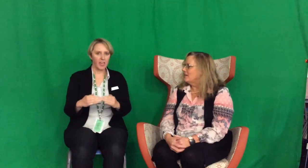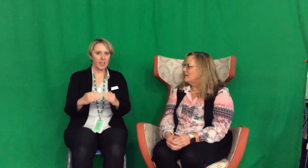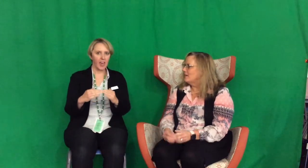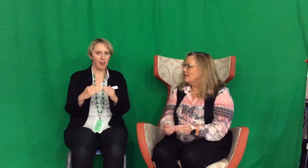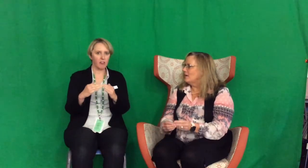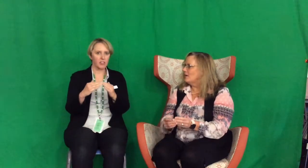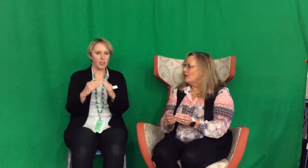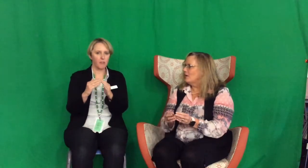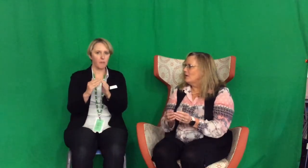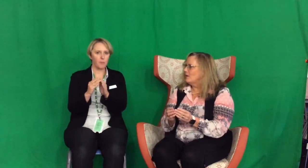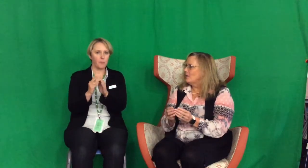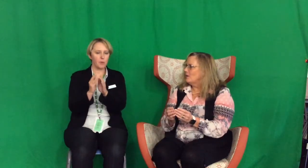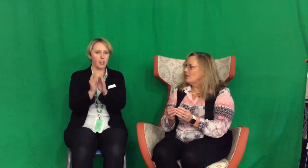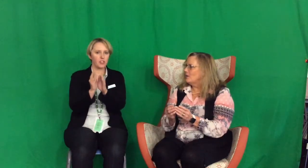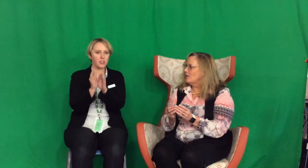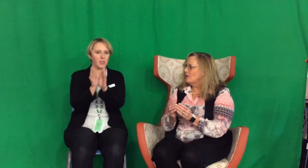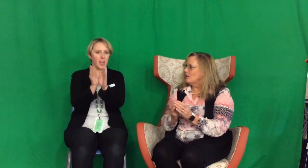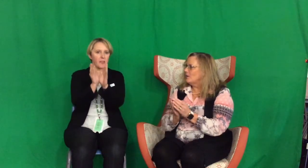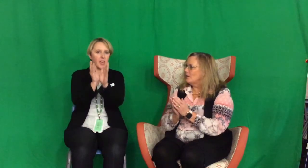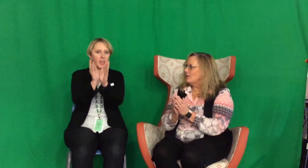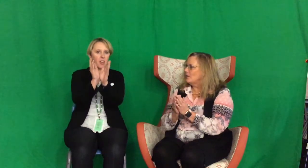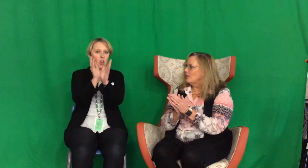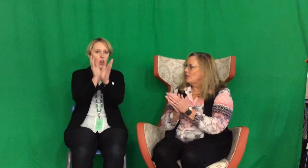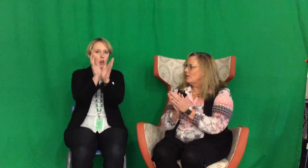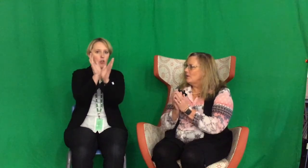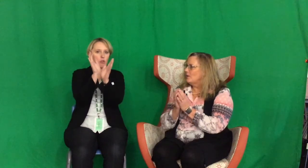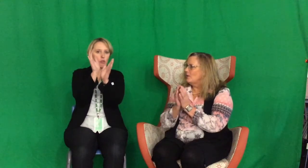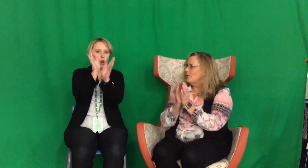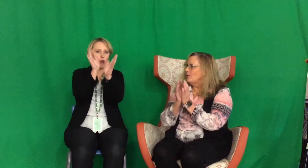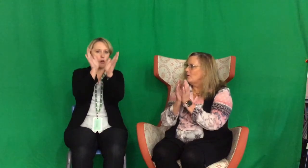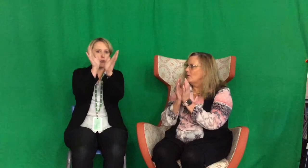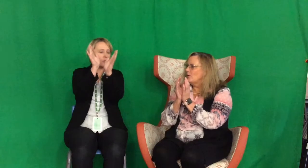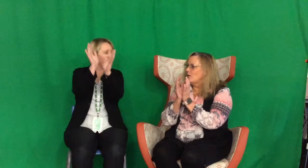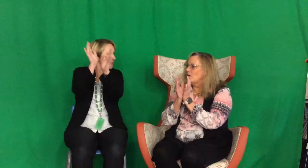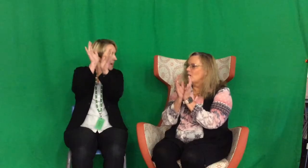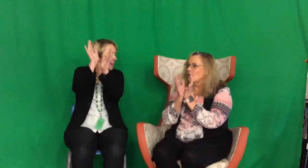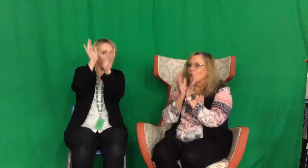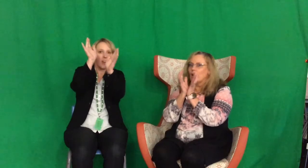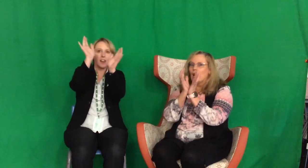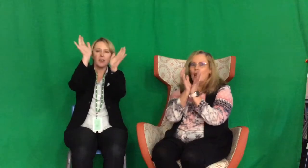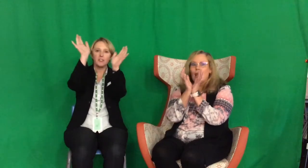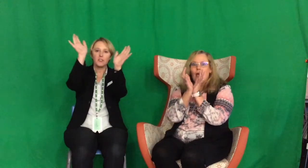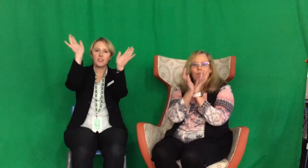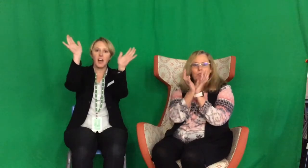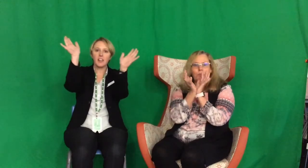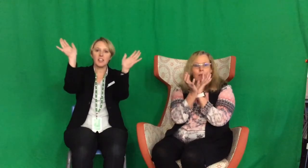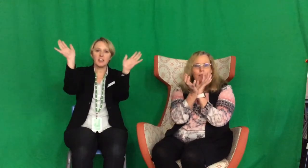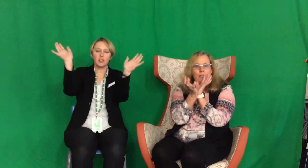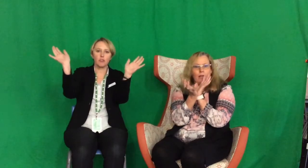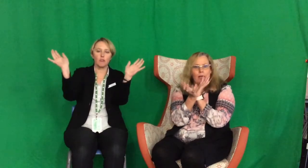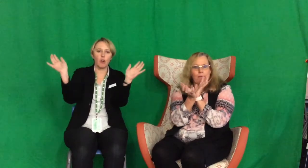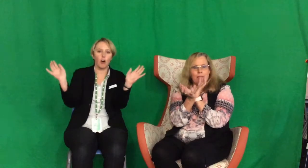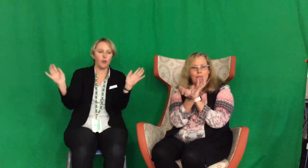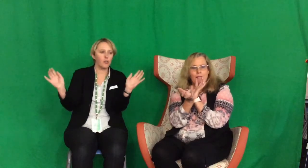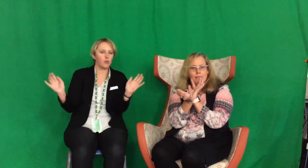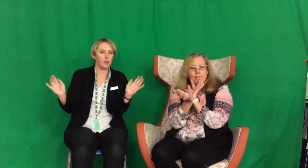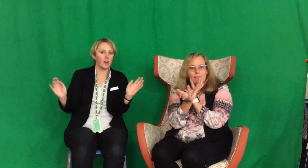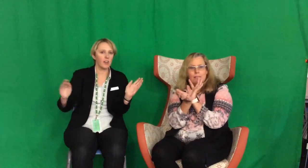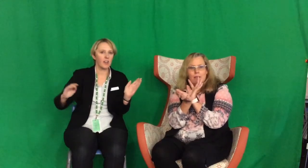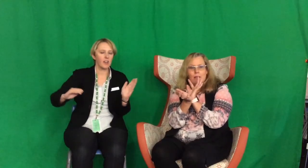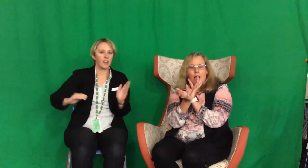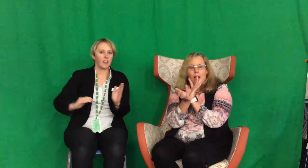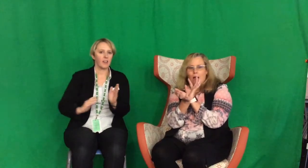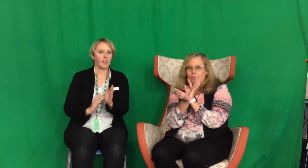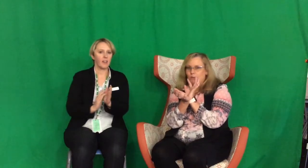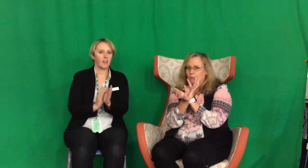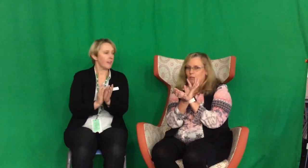peek out from the branches and they grow, don't they? They love springtime. Yes.